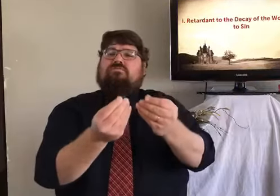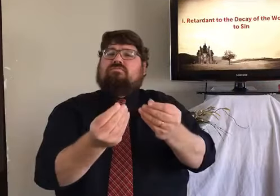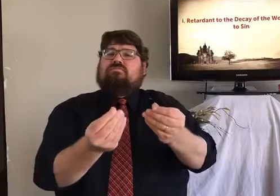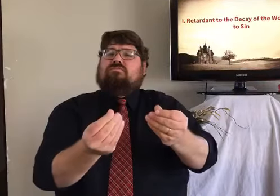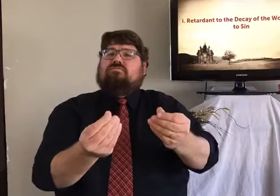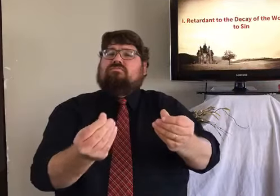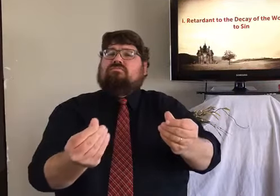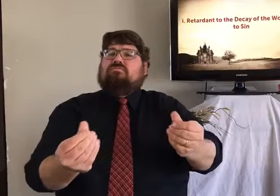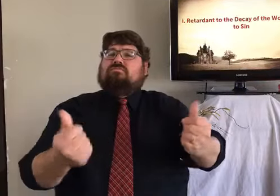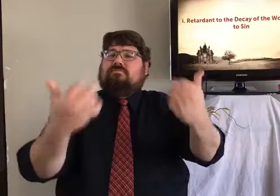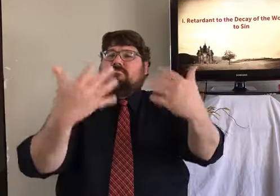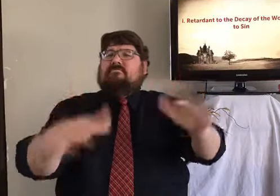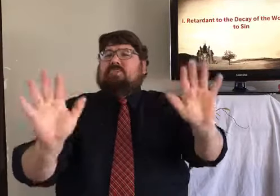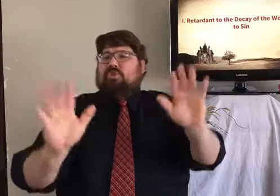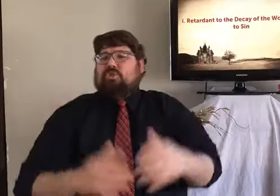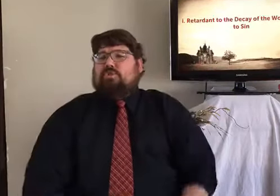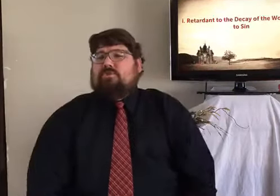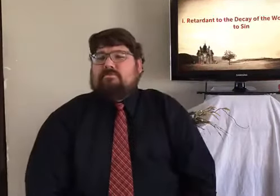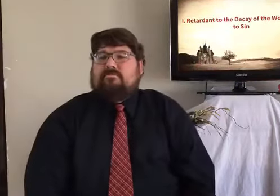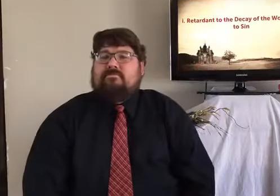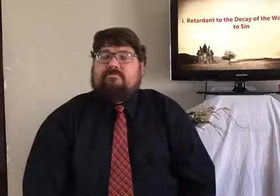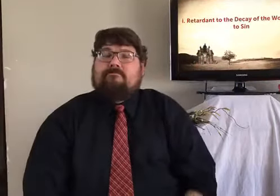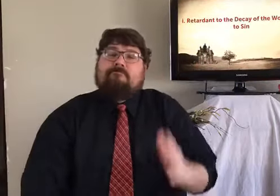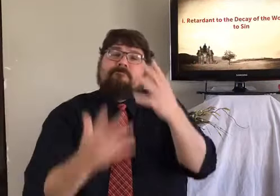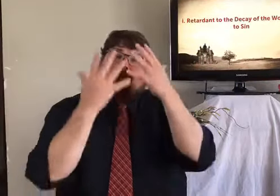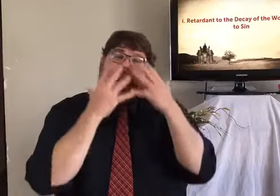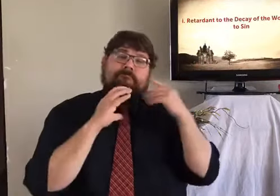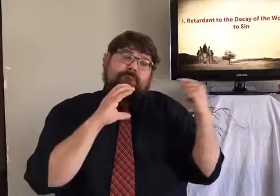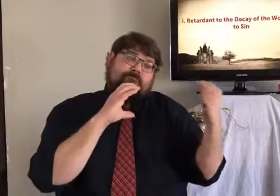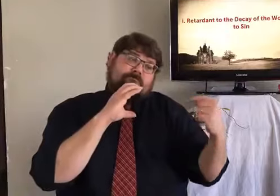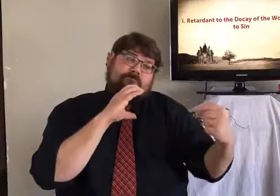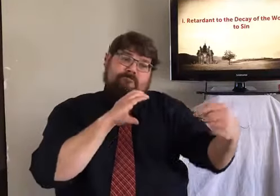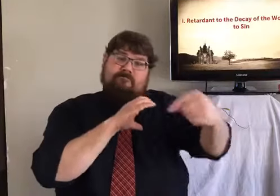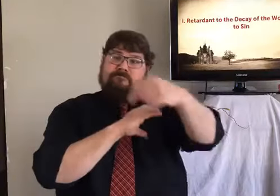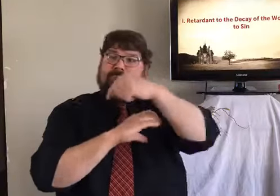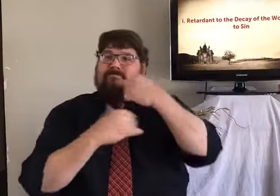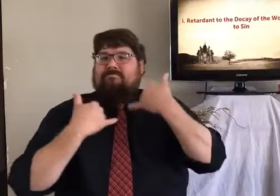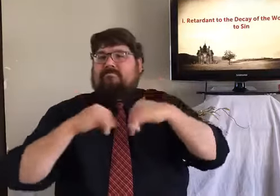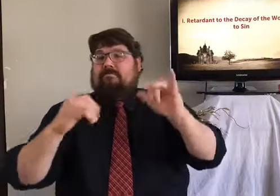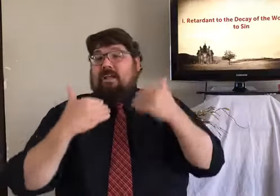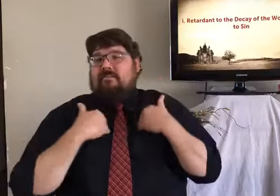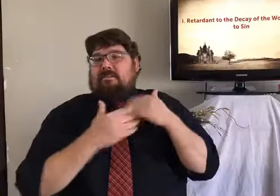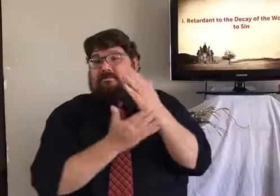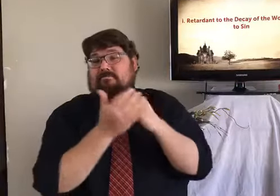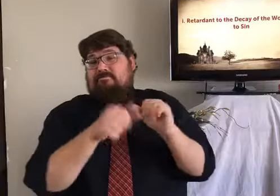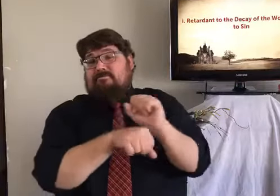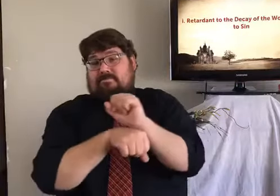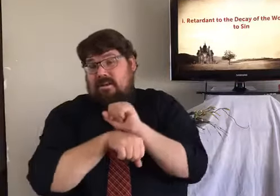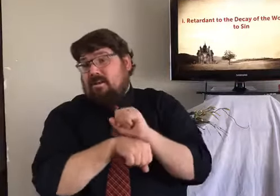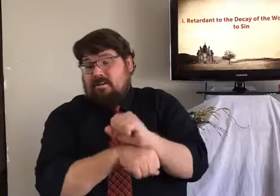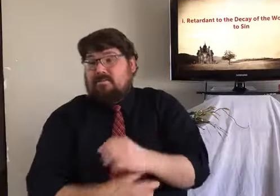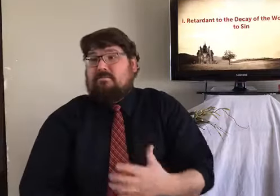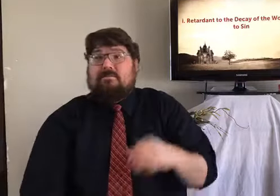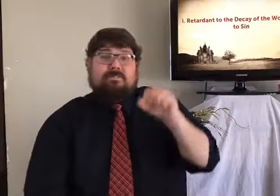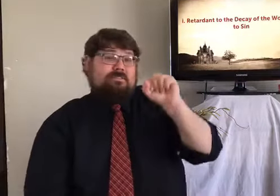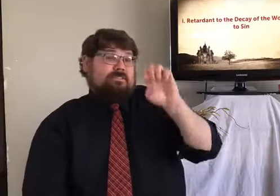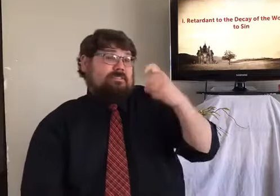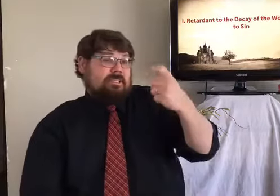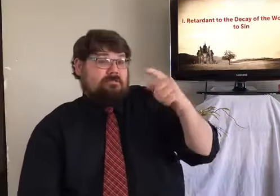That thinking, you